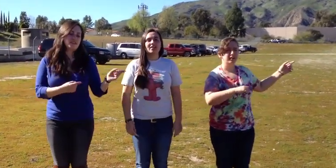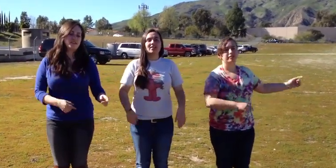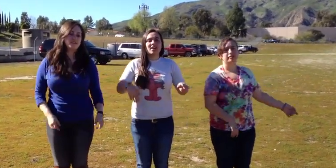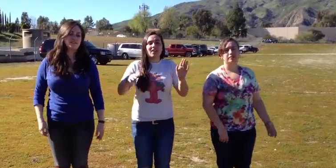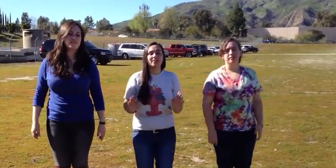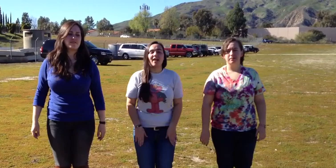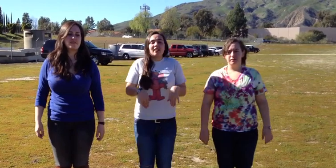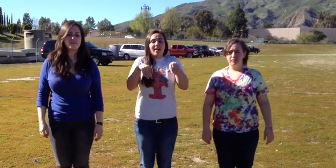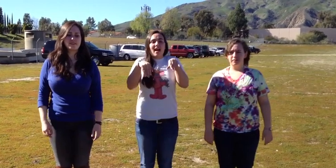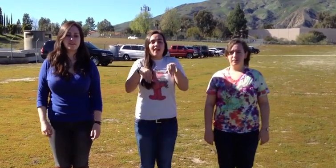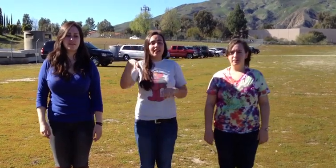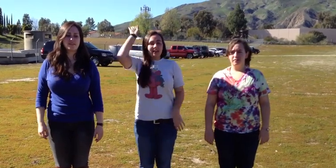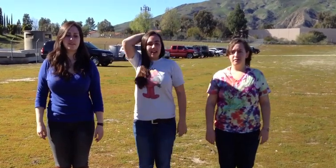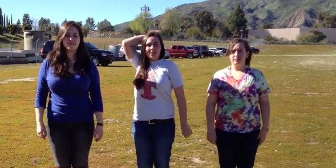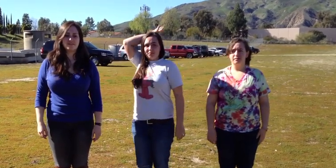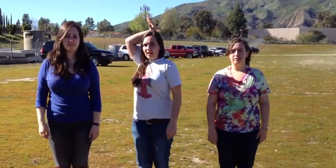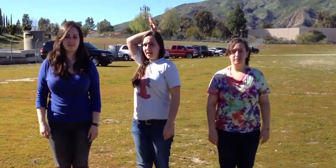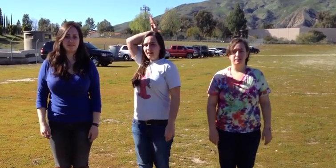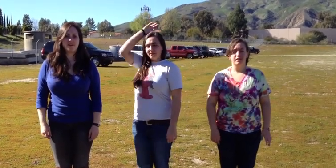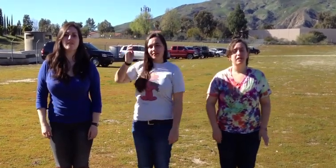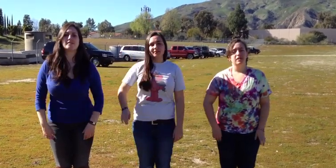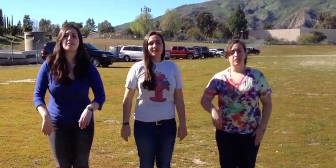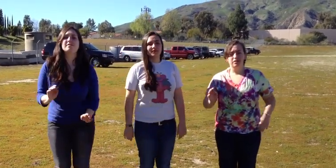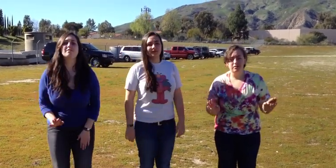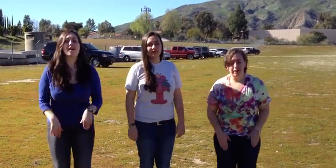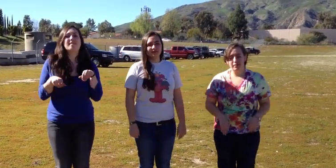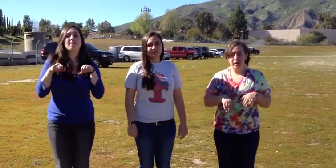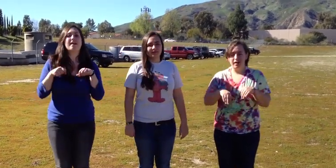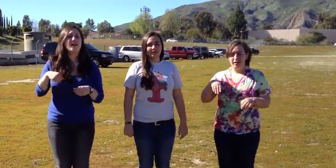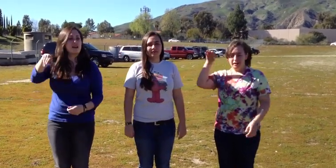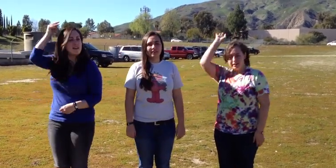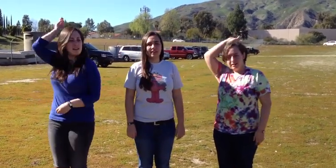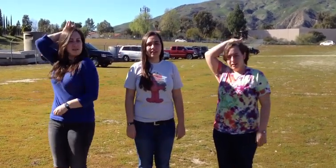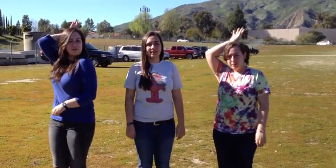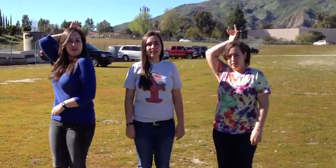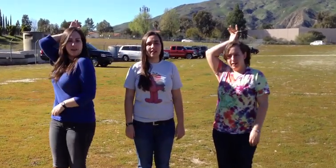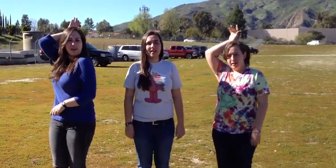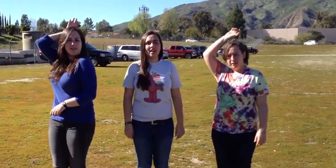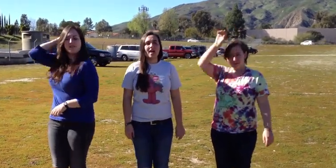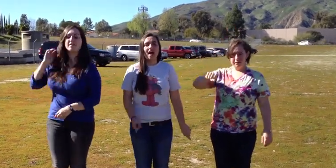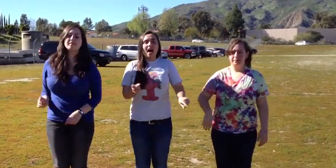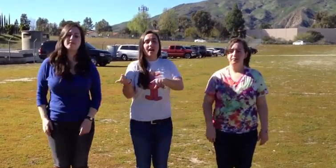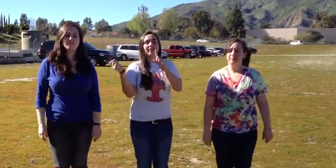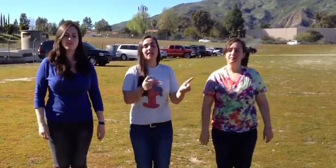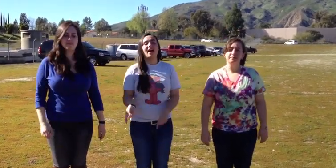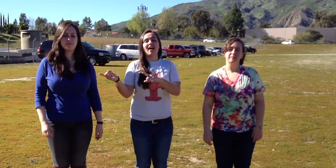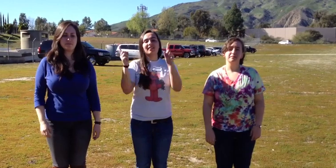Stood running bear, Indian brave On the other